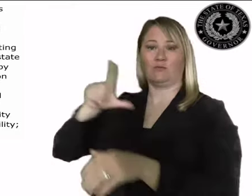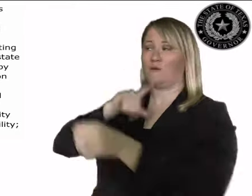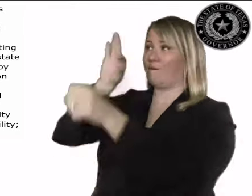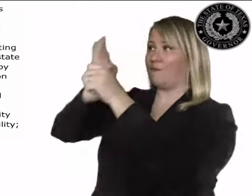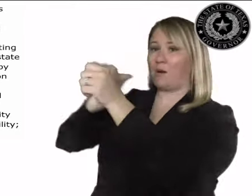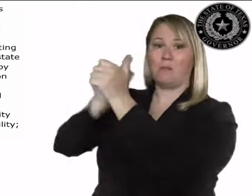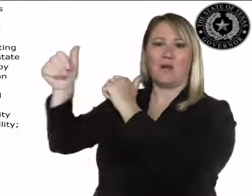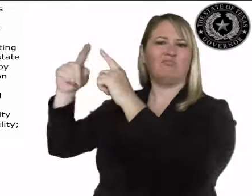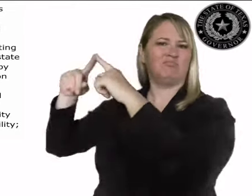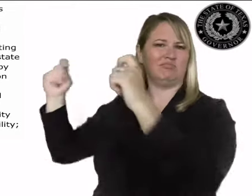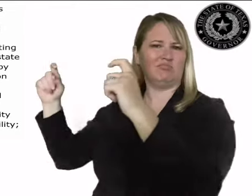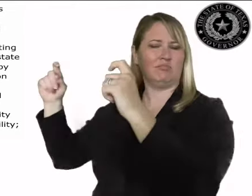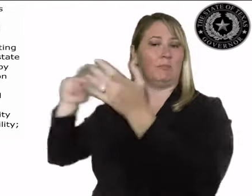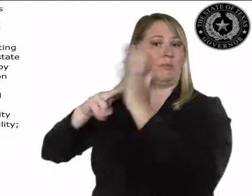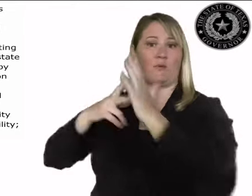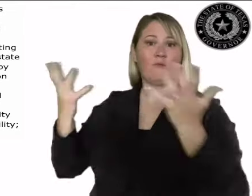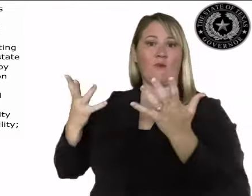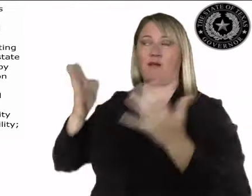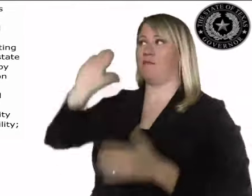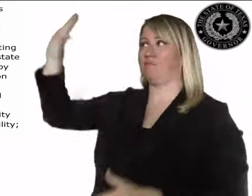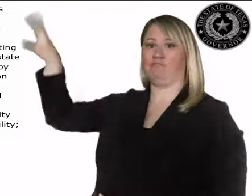responsibility, and